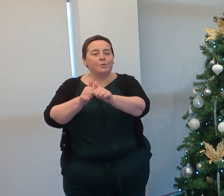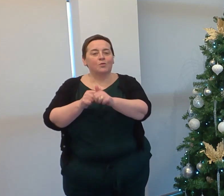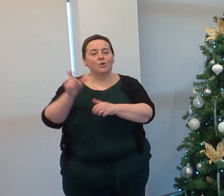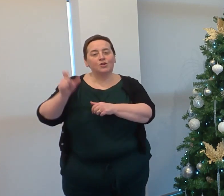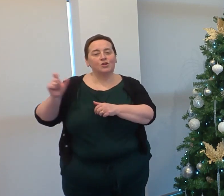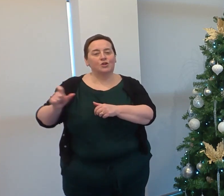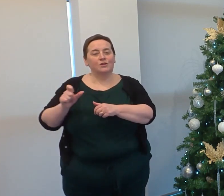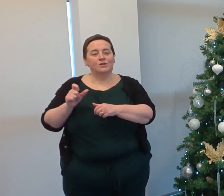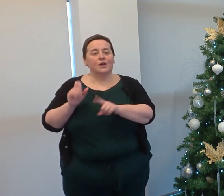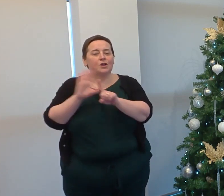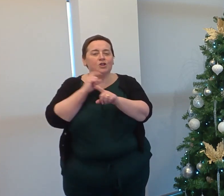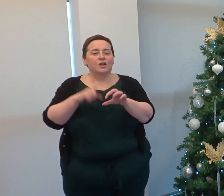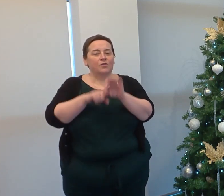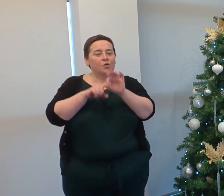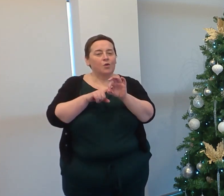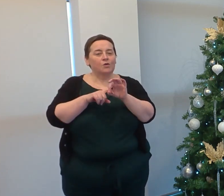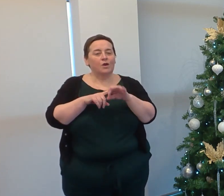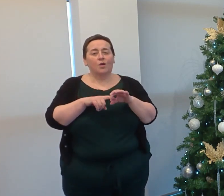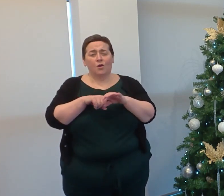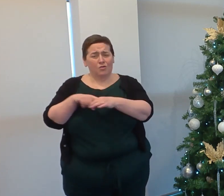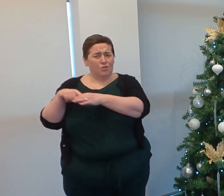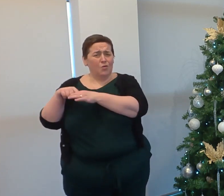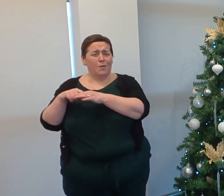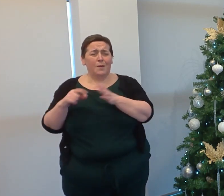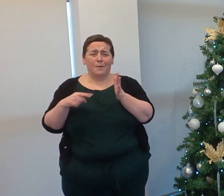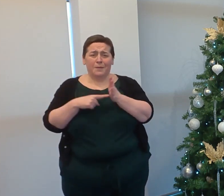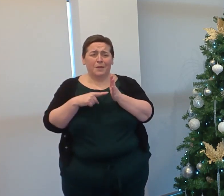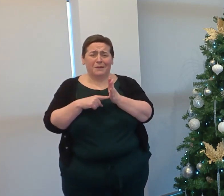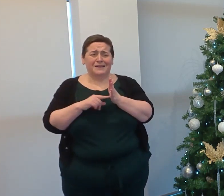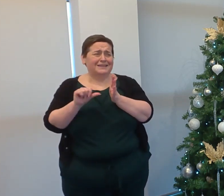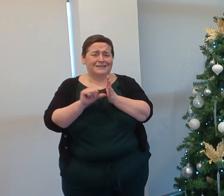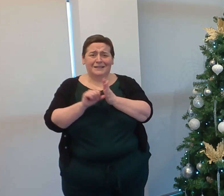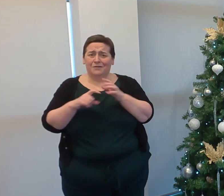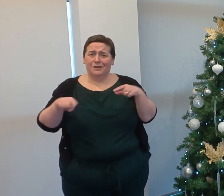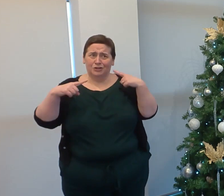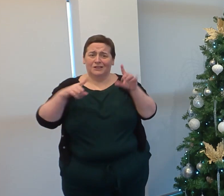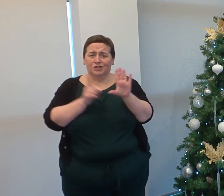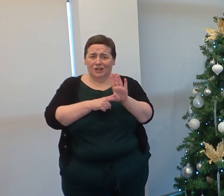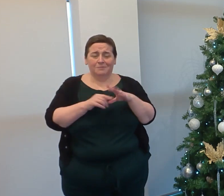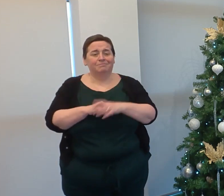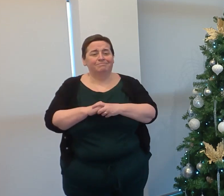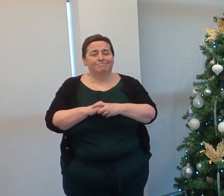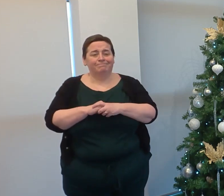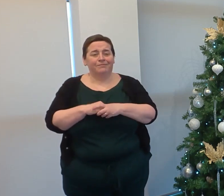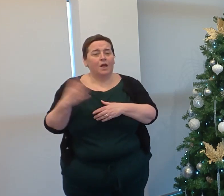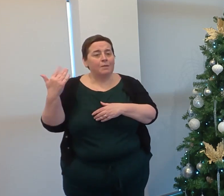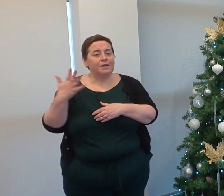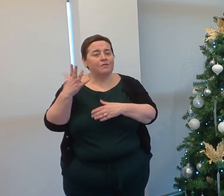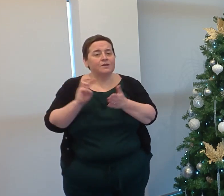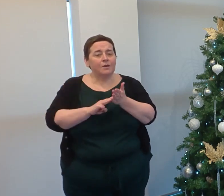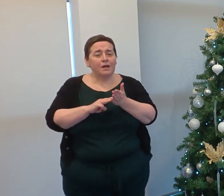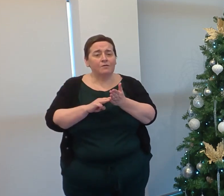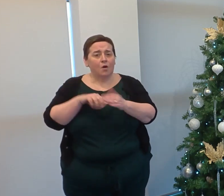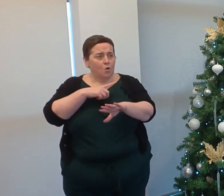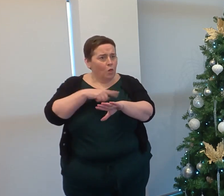our students to achieve their qualification throughout what has been another difficult and challenging year. The last five